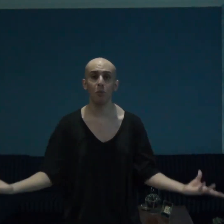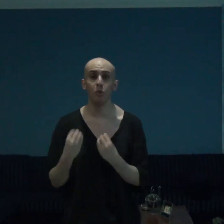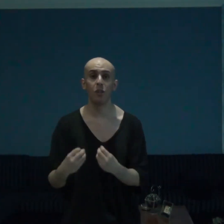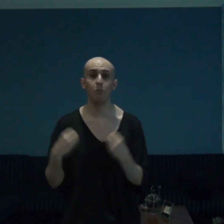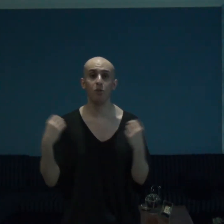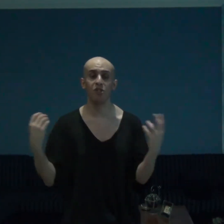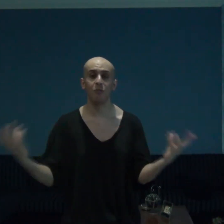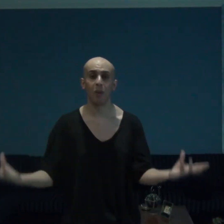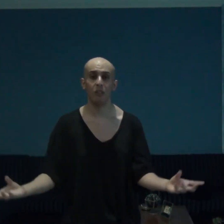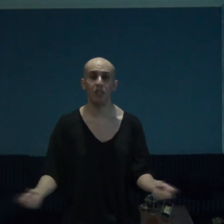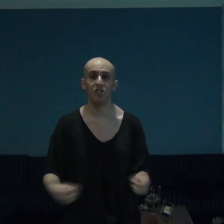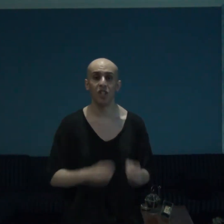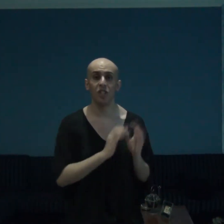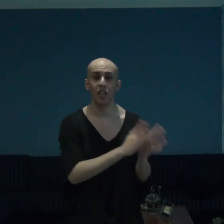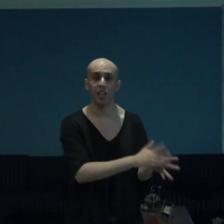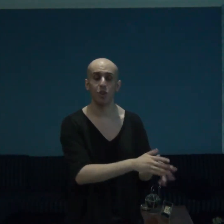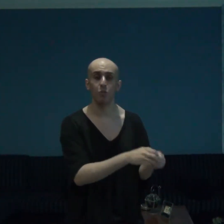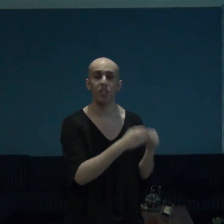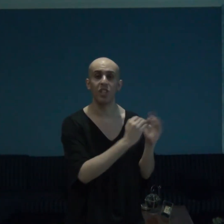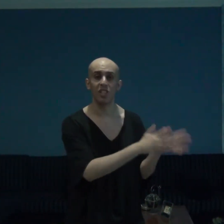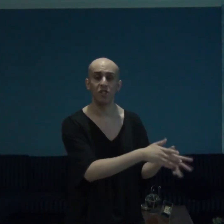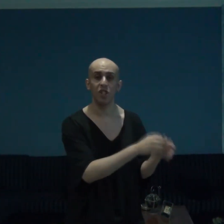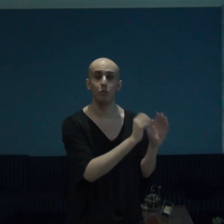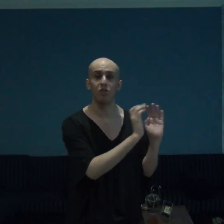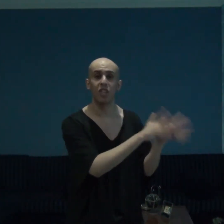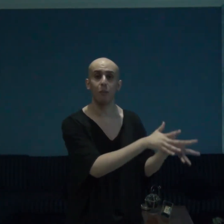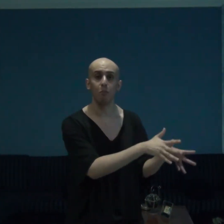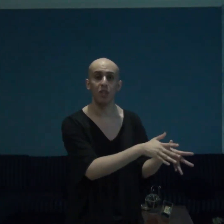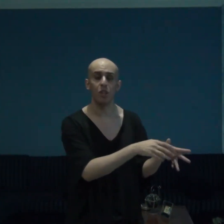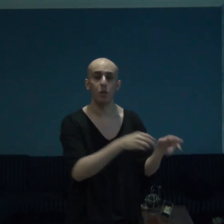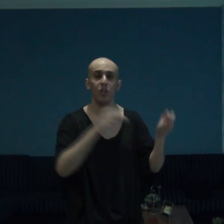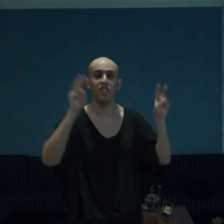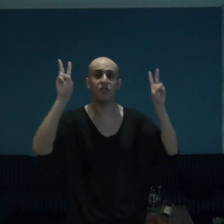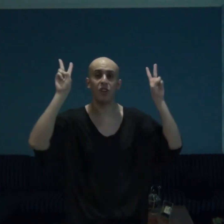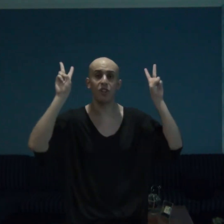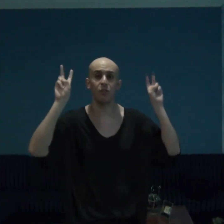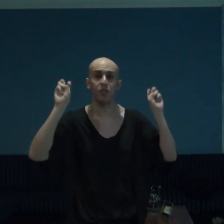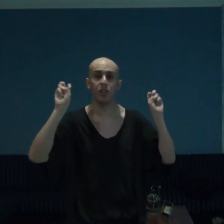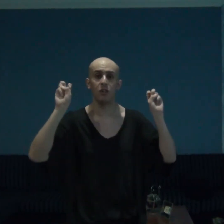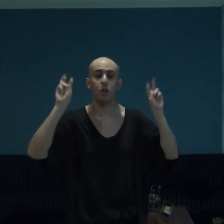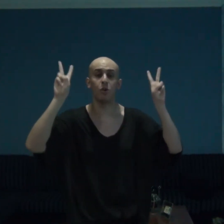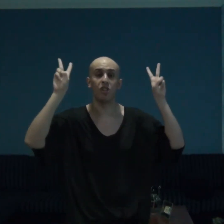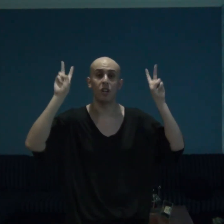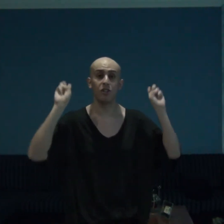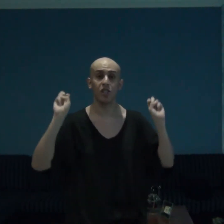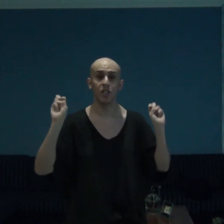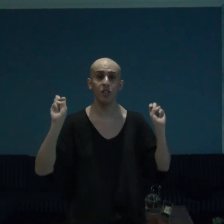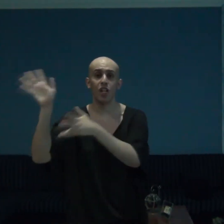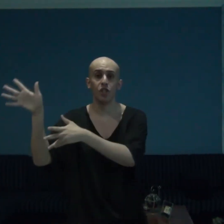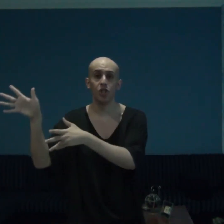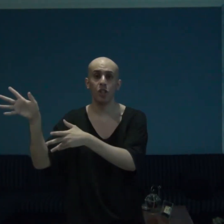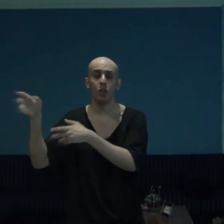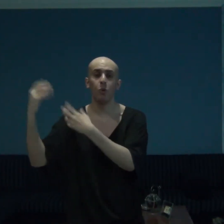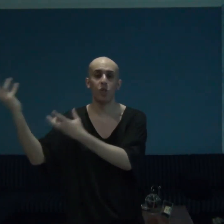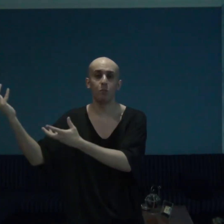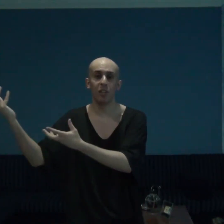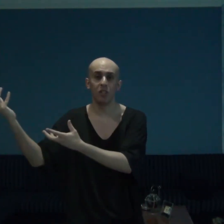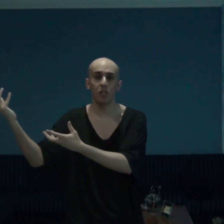with abusive parents in the case with Guts it was Gambino his father figure or guardian and Jill who was basically